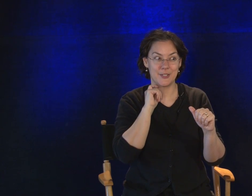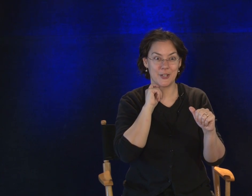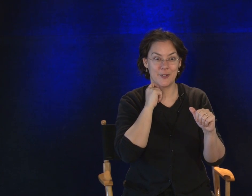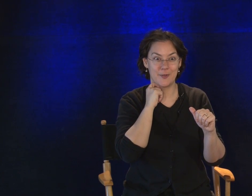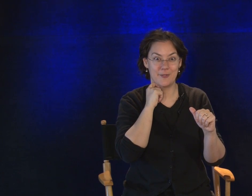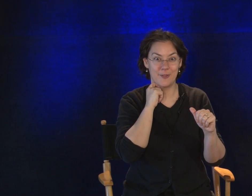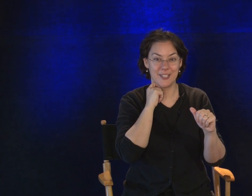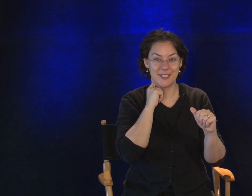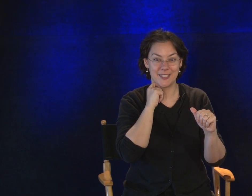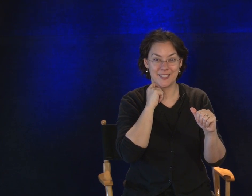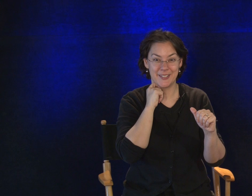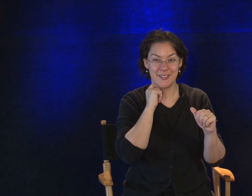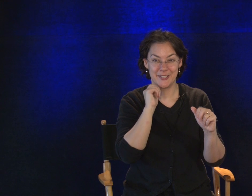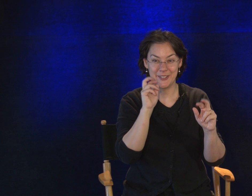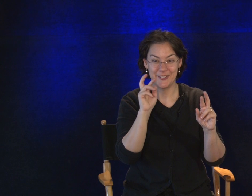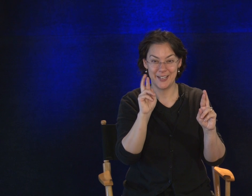to turn off my voice. Ready?